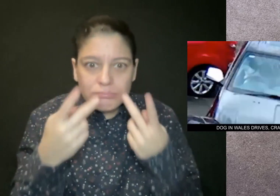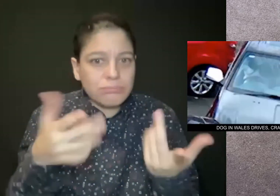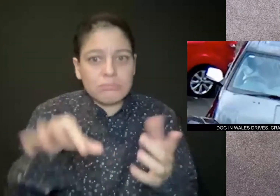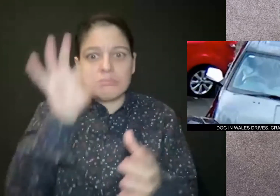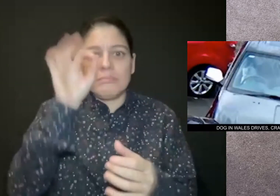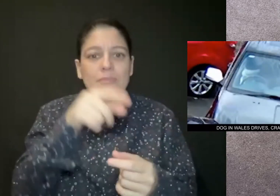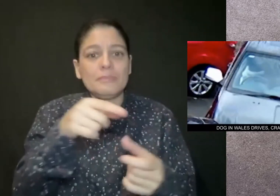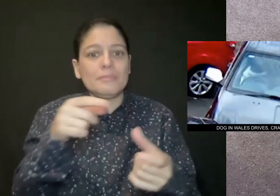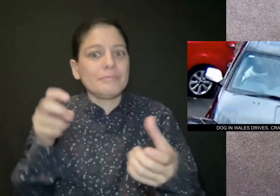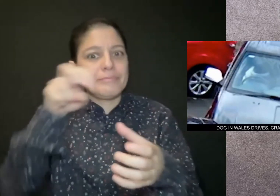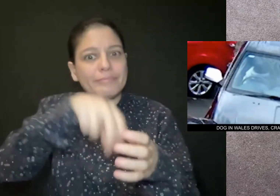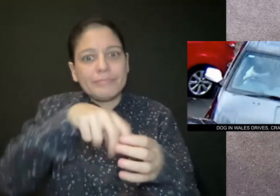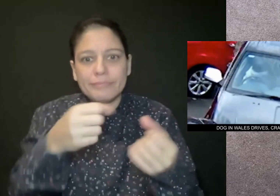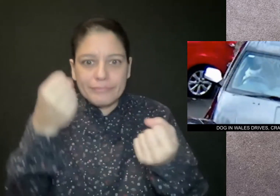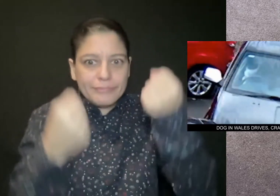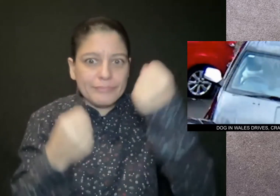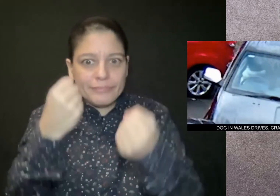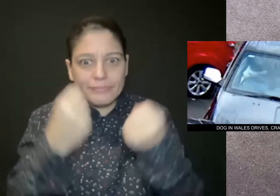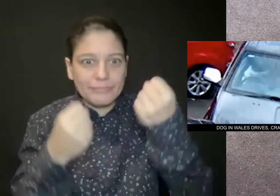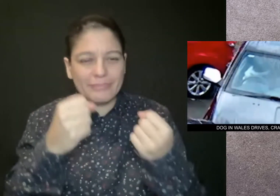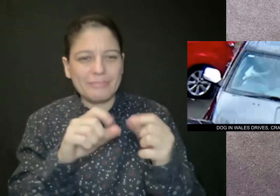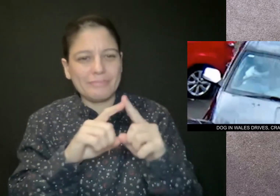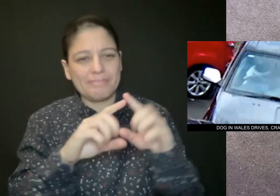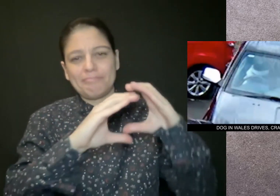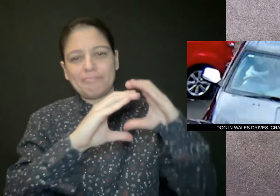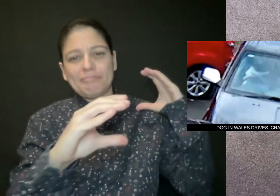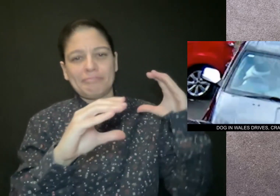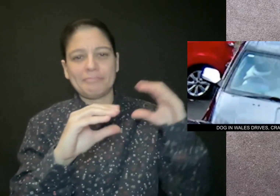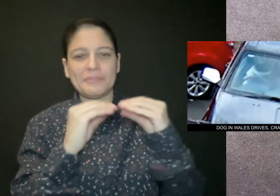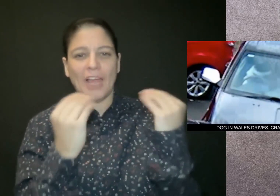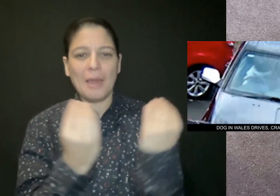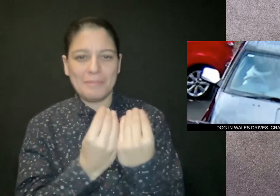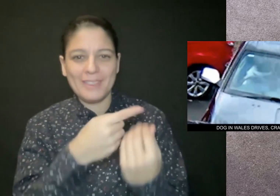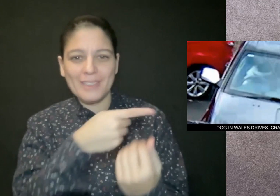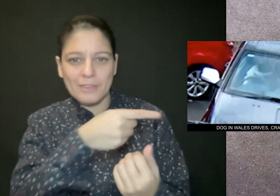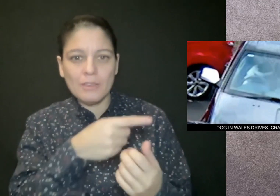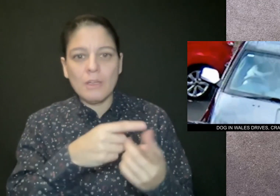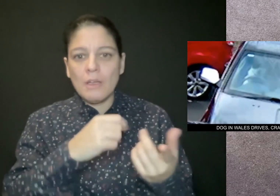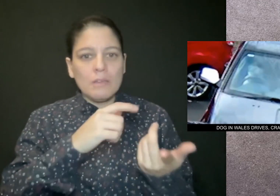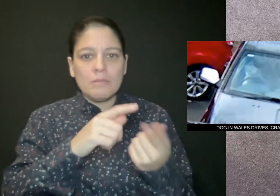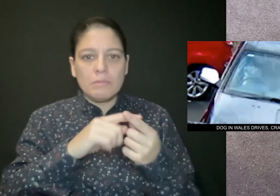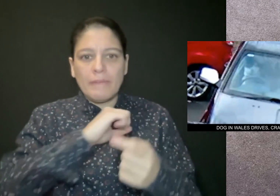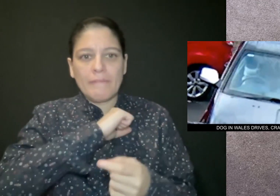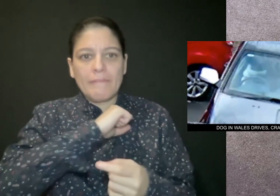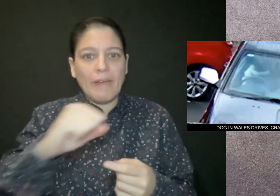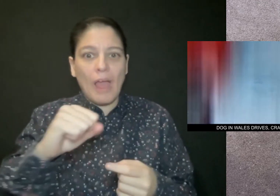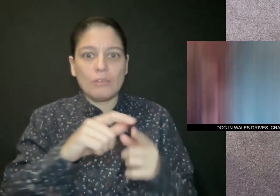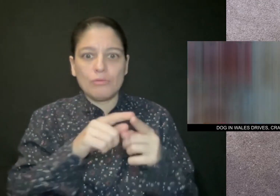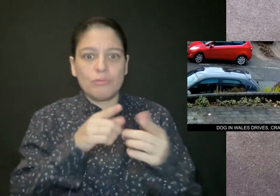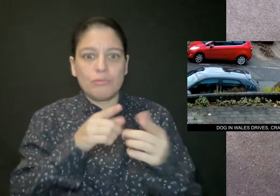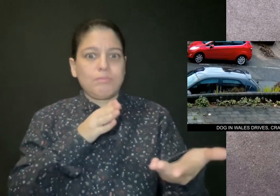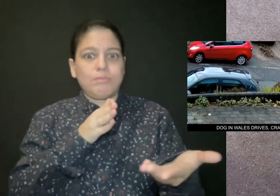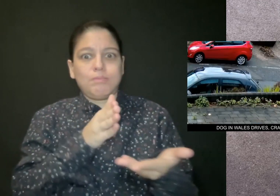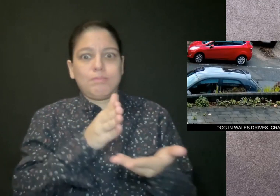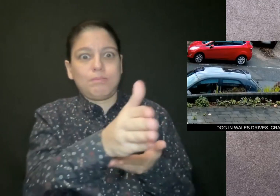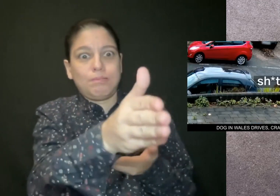The border collie got behind the wheel of the family car, shifted the gear and crashed into a